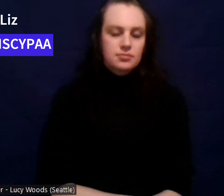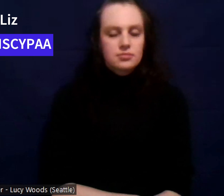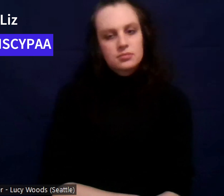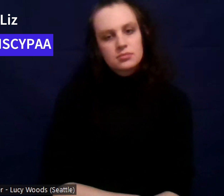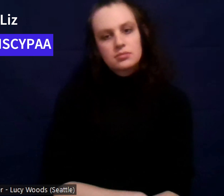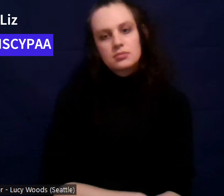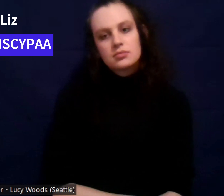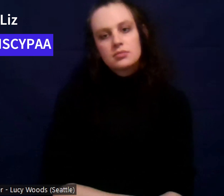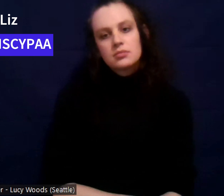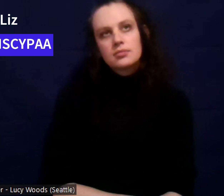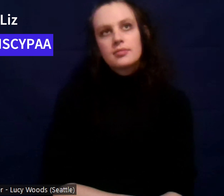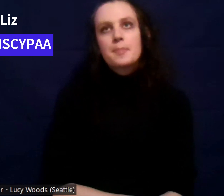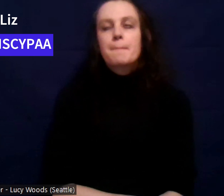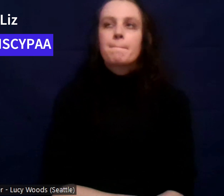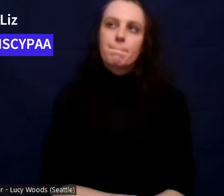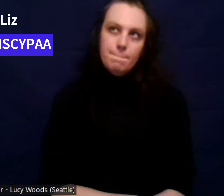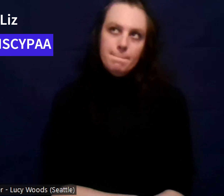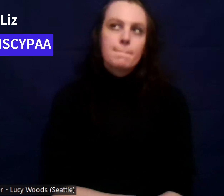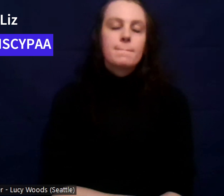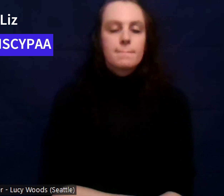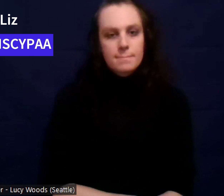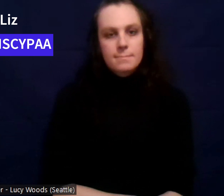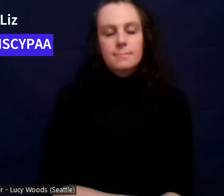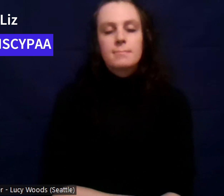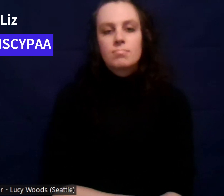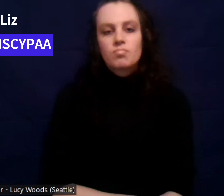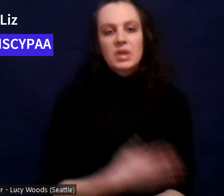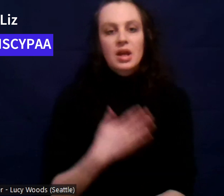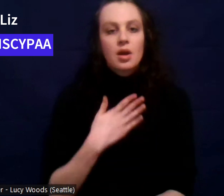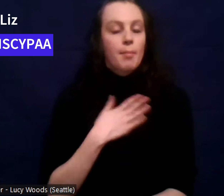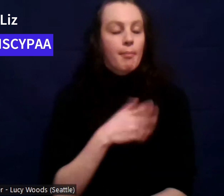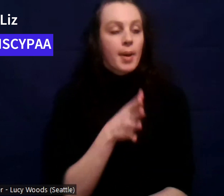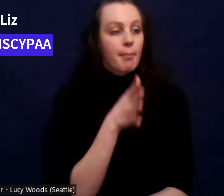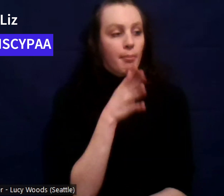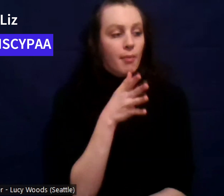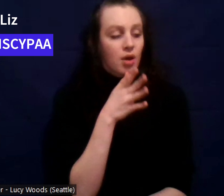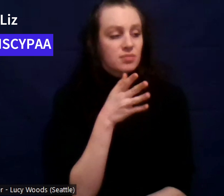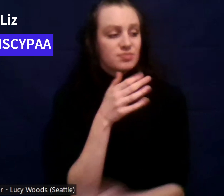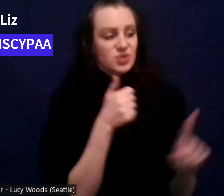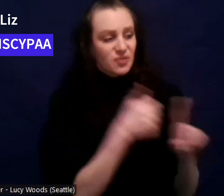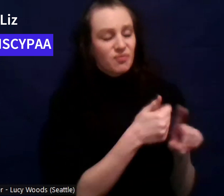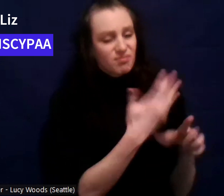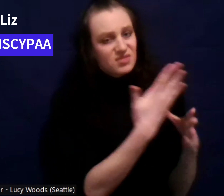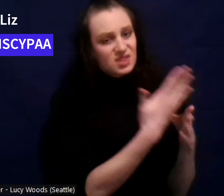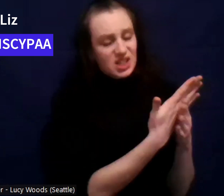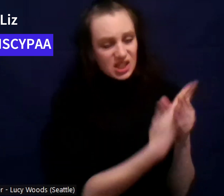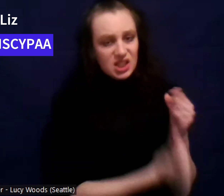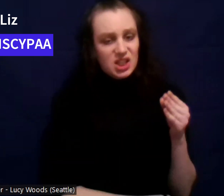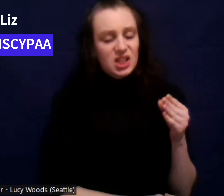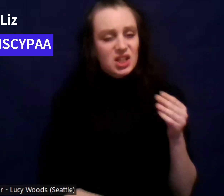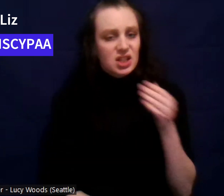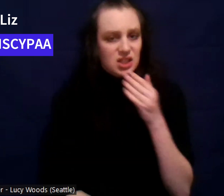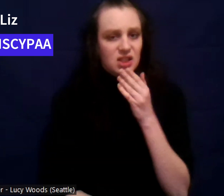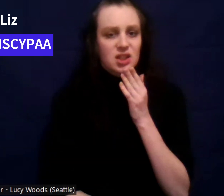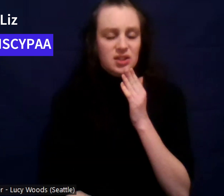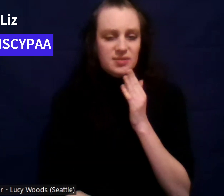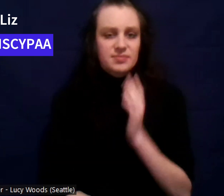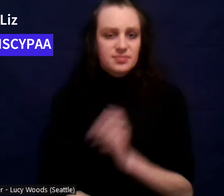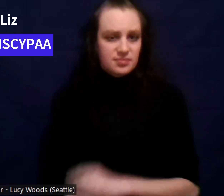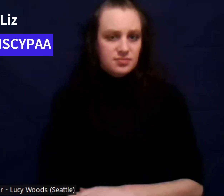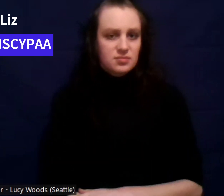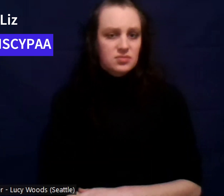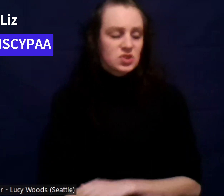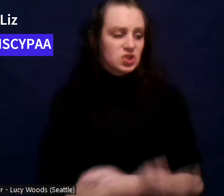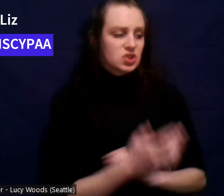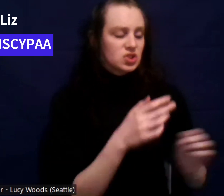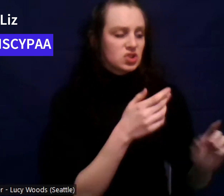then, um, um, was, my mom died actually. Um, my mom committed